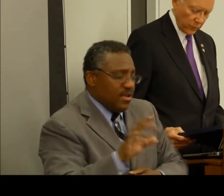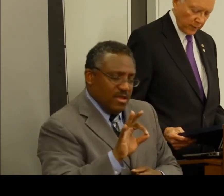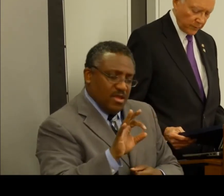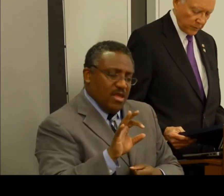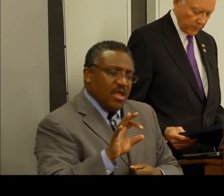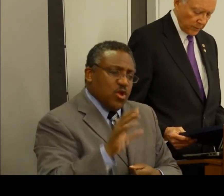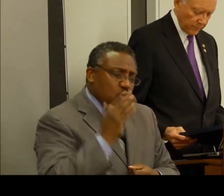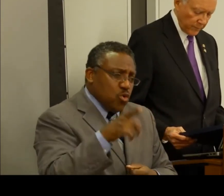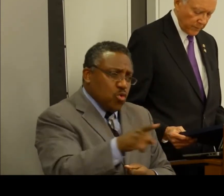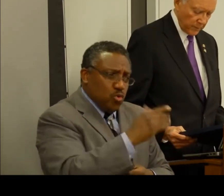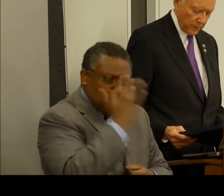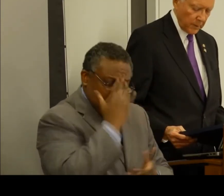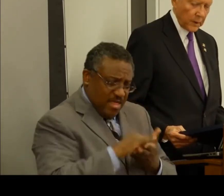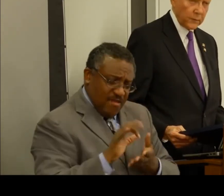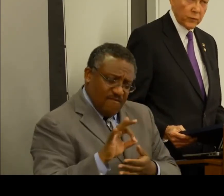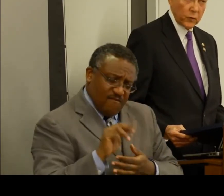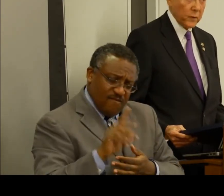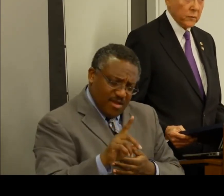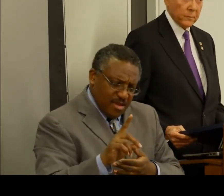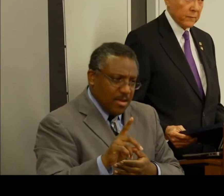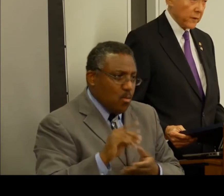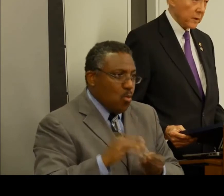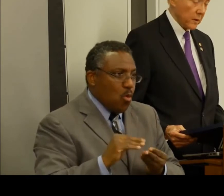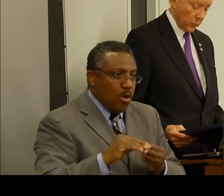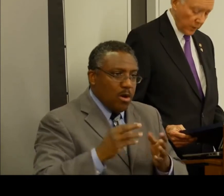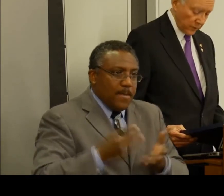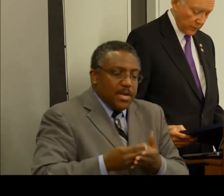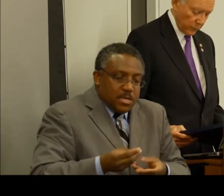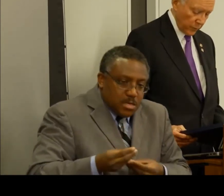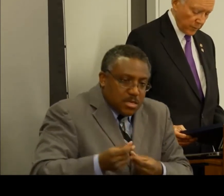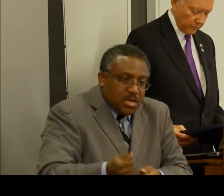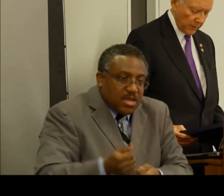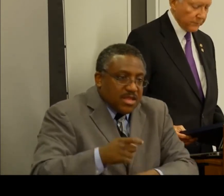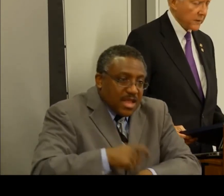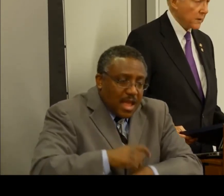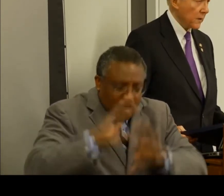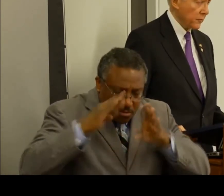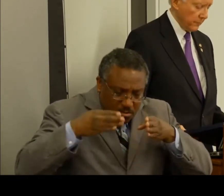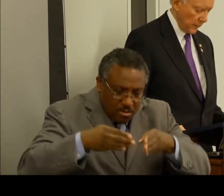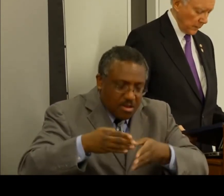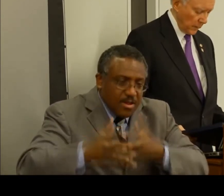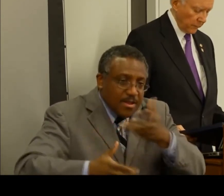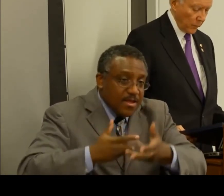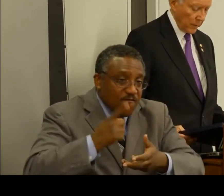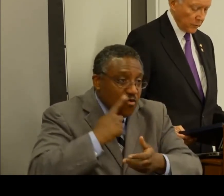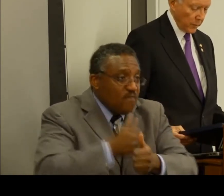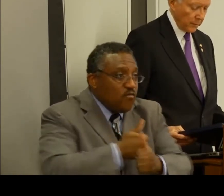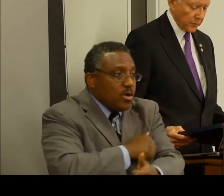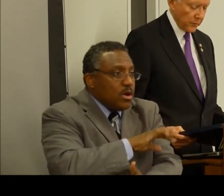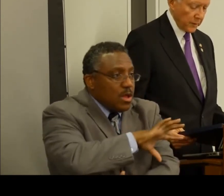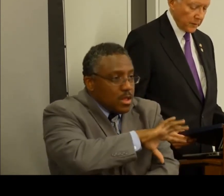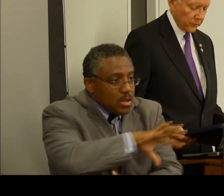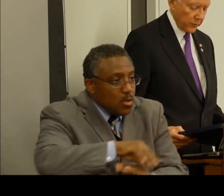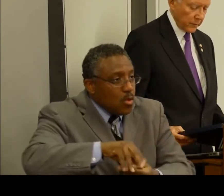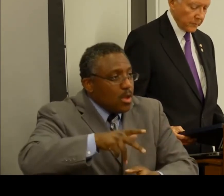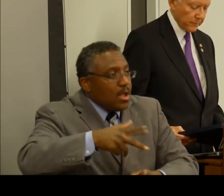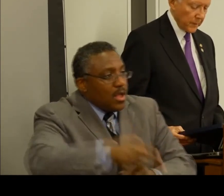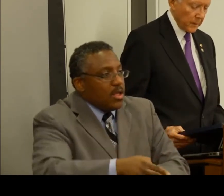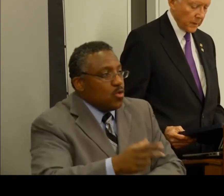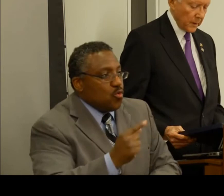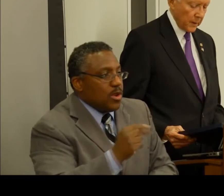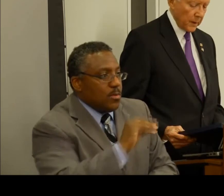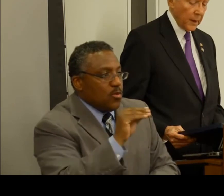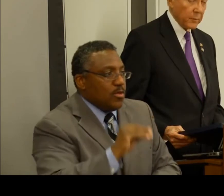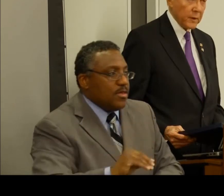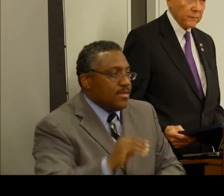resources will have to go into the fund if we're going to prevent across-the-board benefit cuts of around 20% next year.